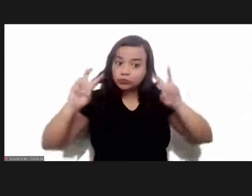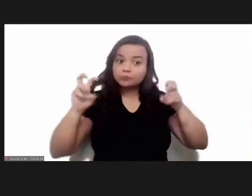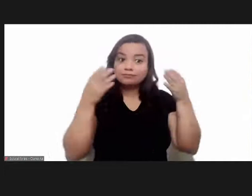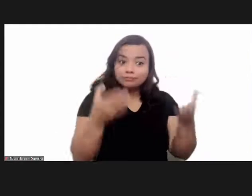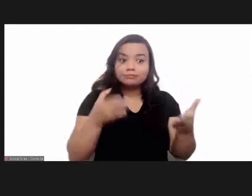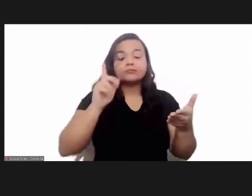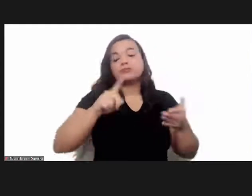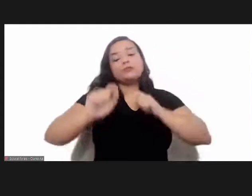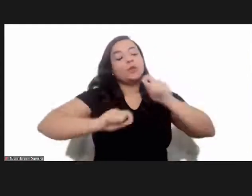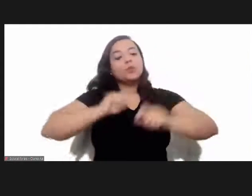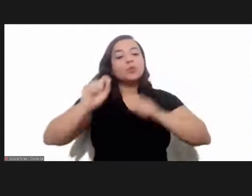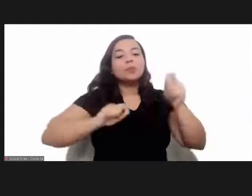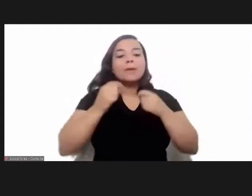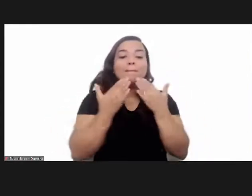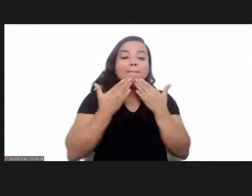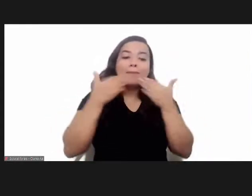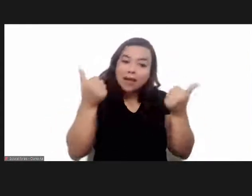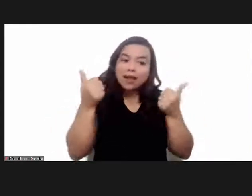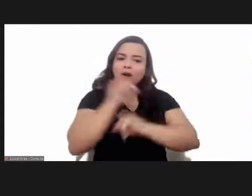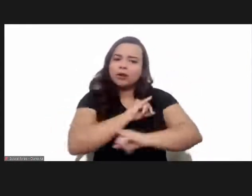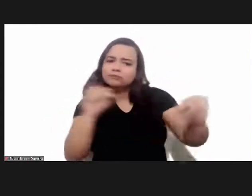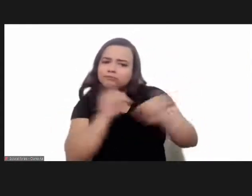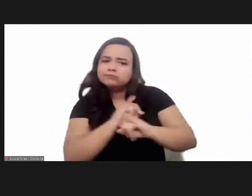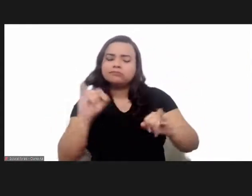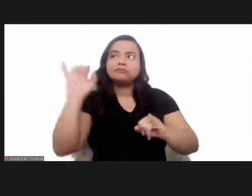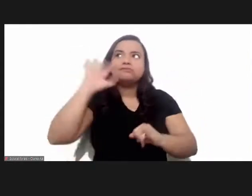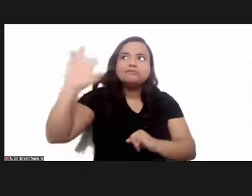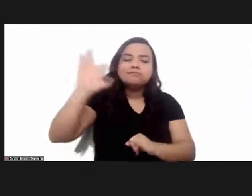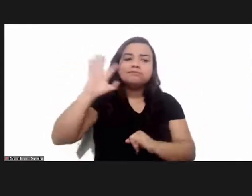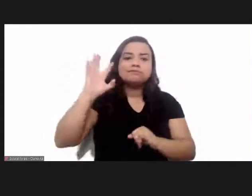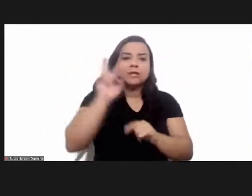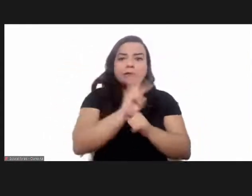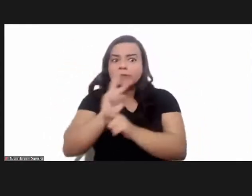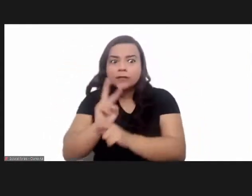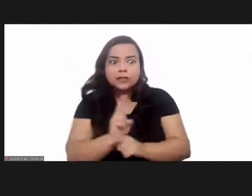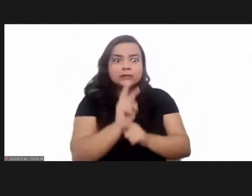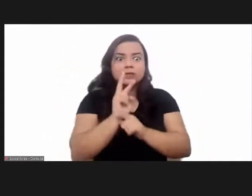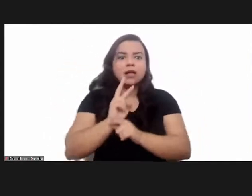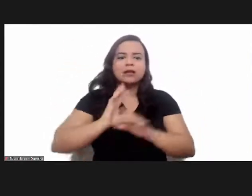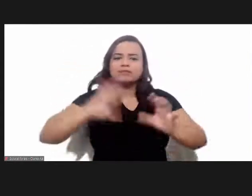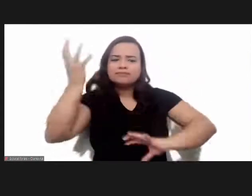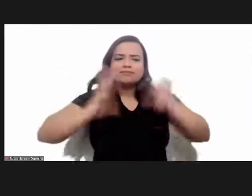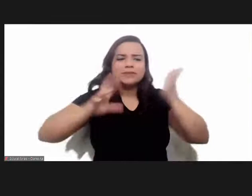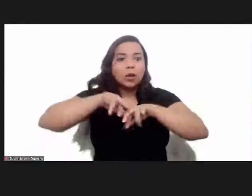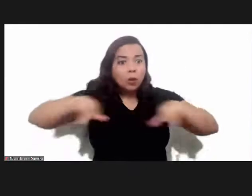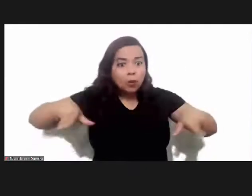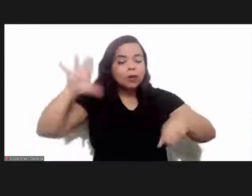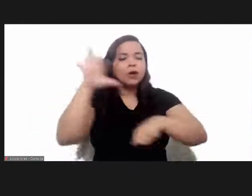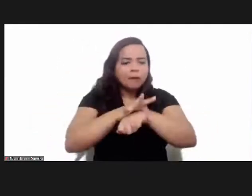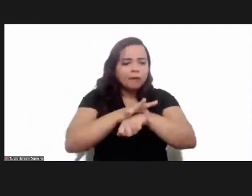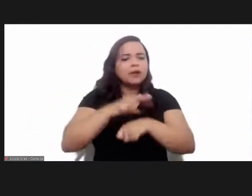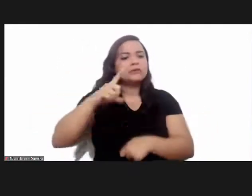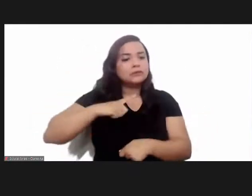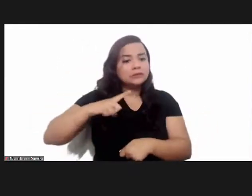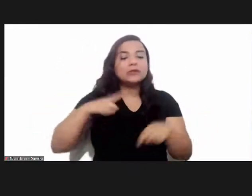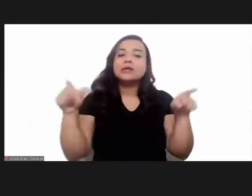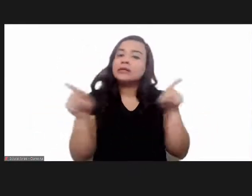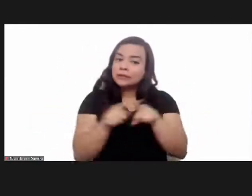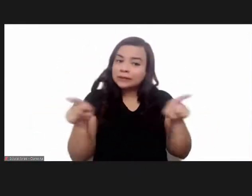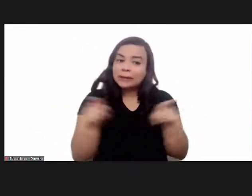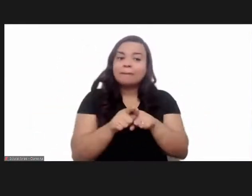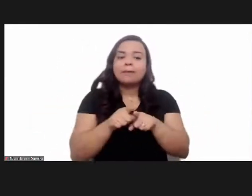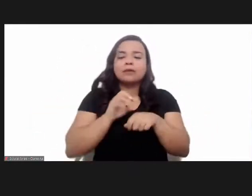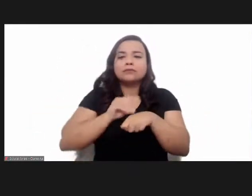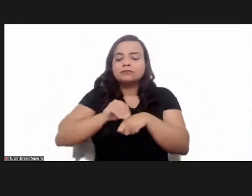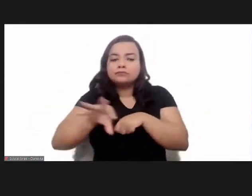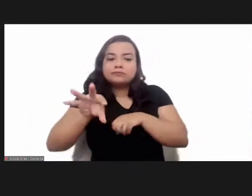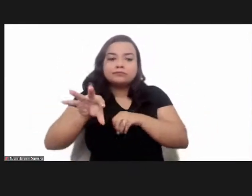Day is to improve notification and epidemiological surveillance of acute and chronic cases, as well as